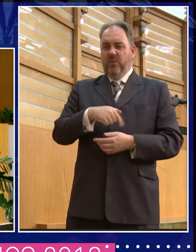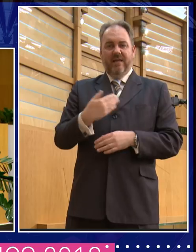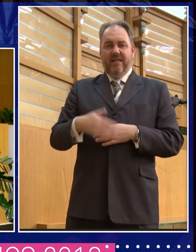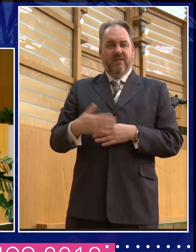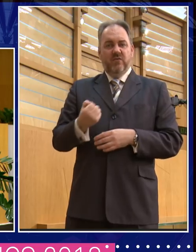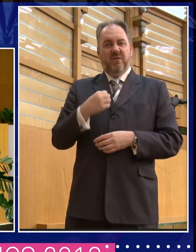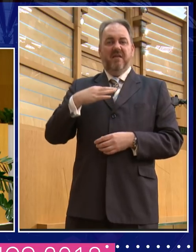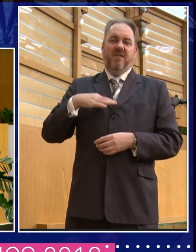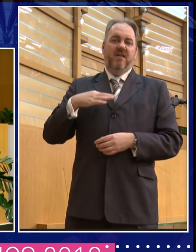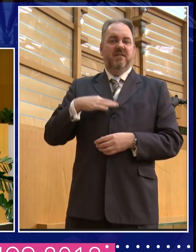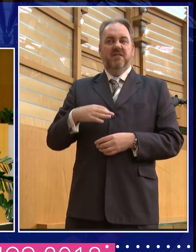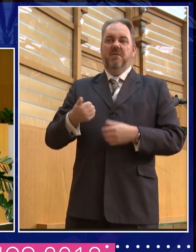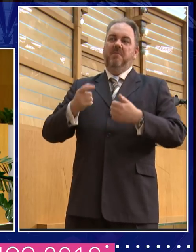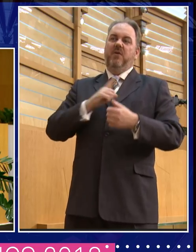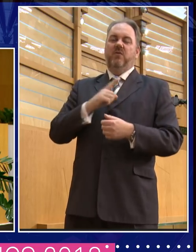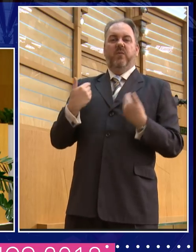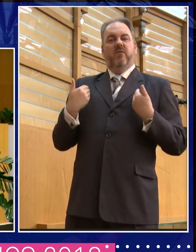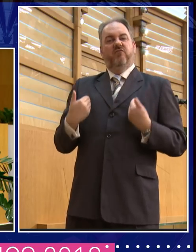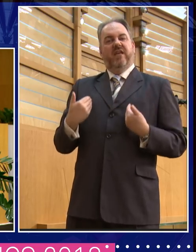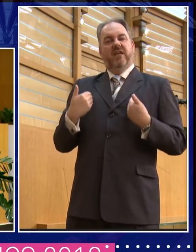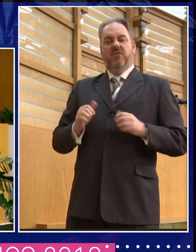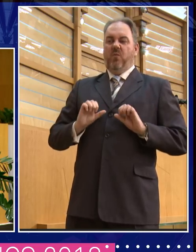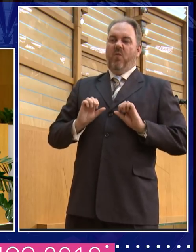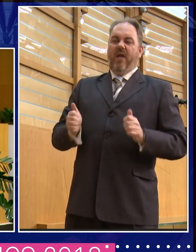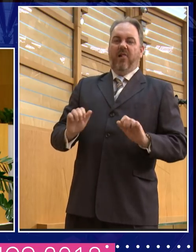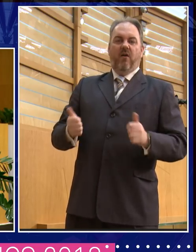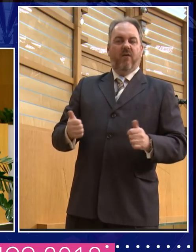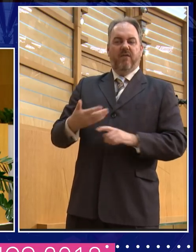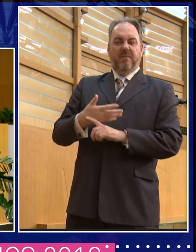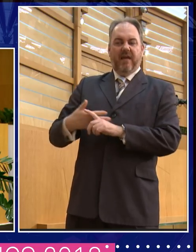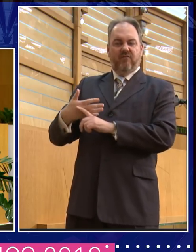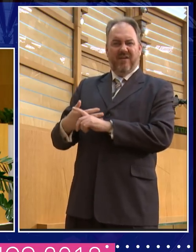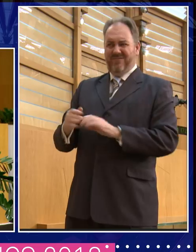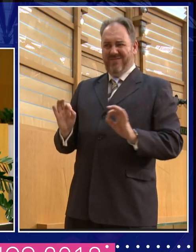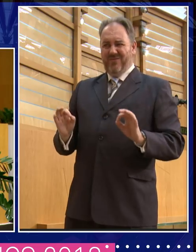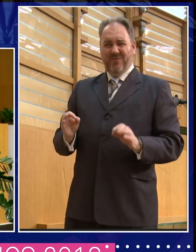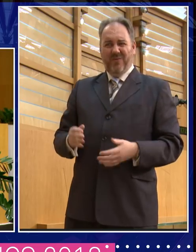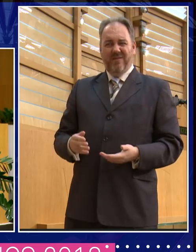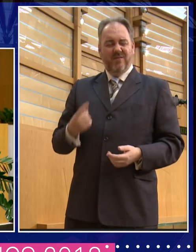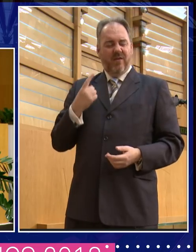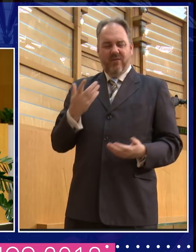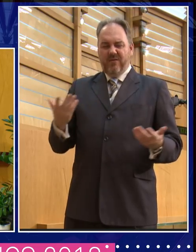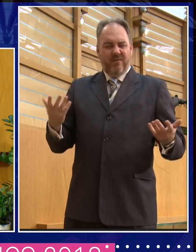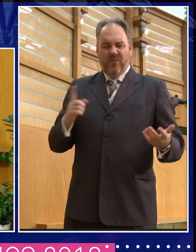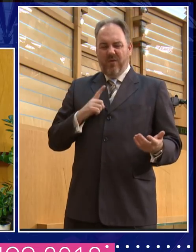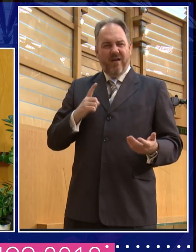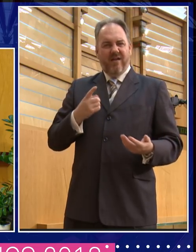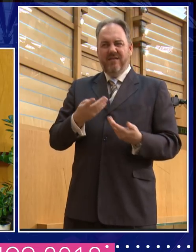education because we were already privileged. And, you know, I just thought, heavens. But they said, the idea, though, that,